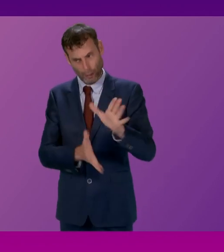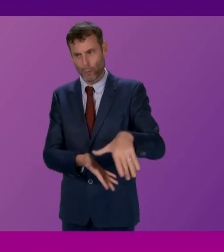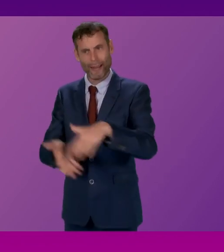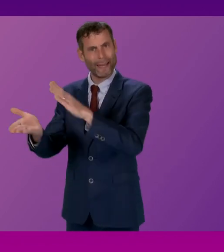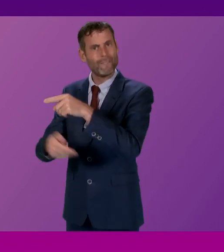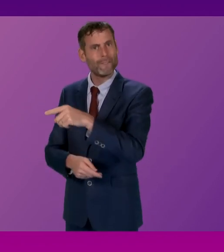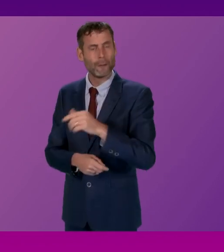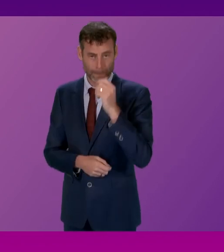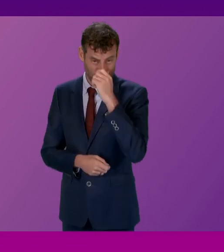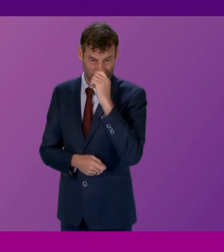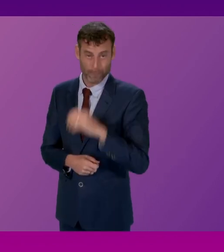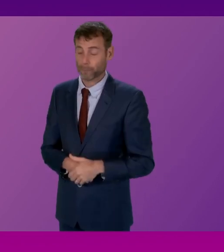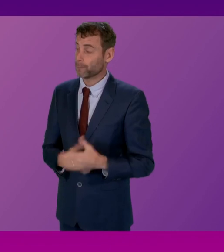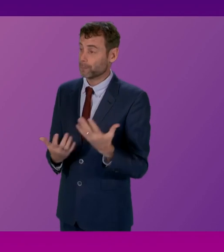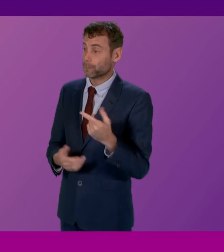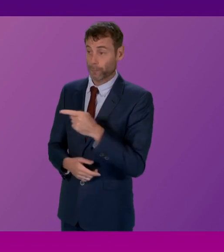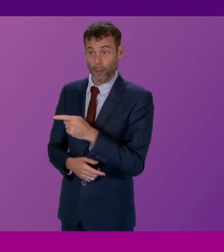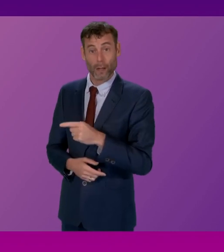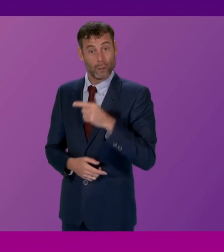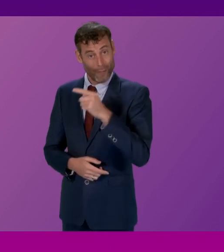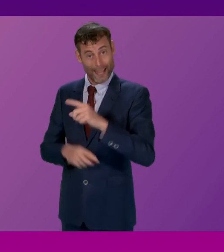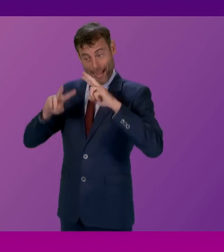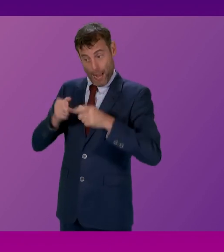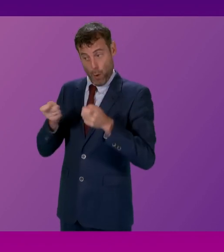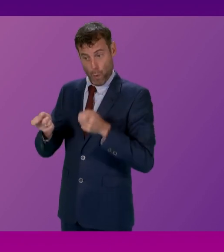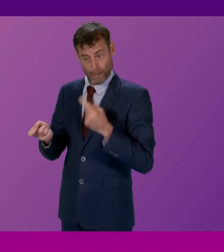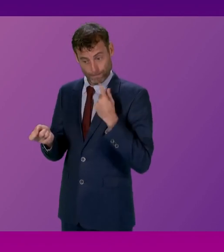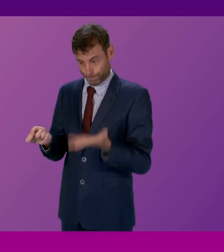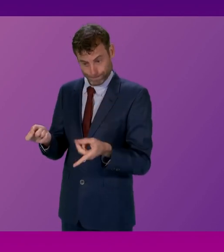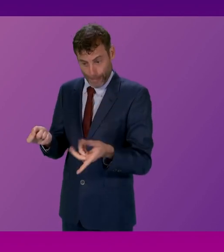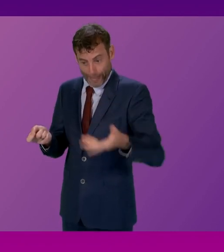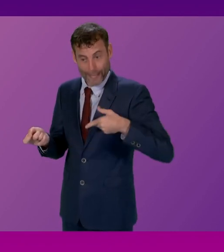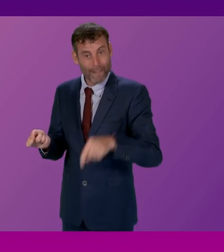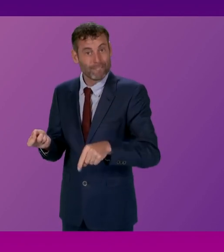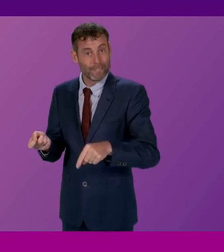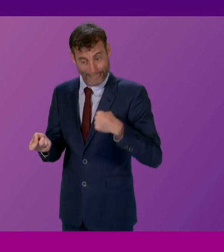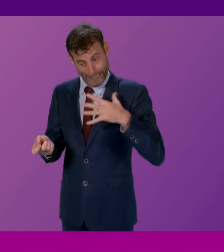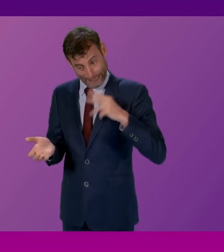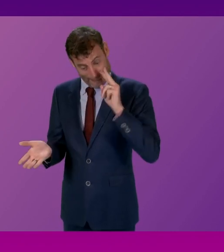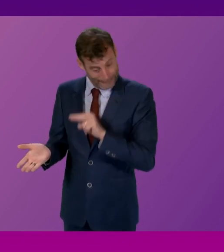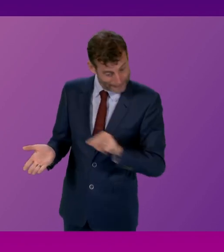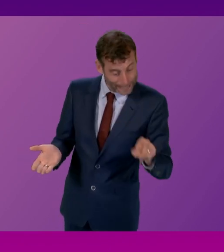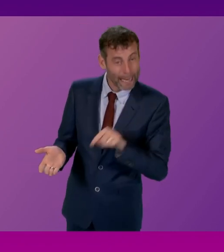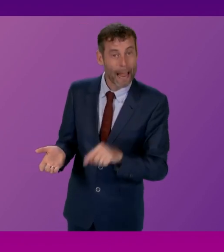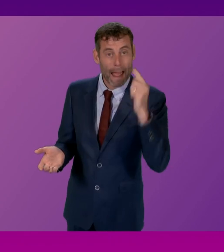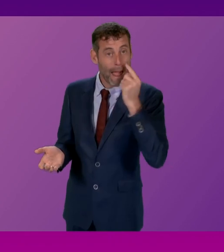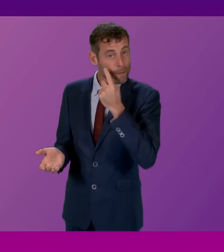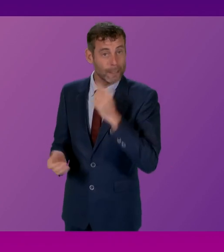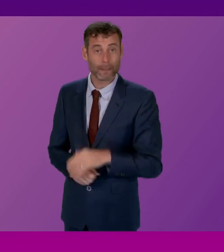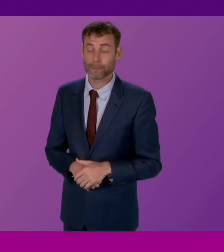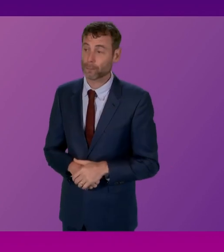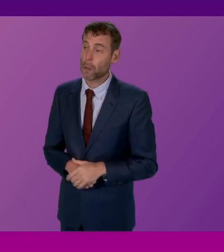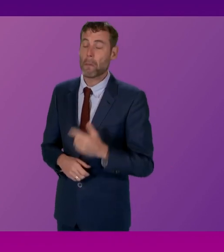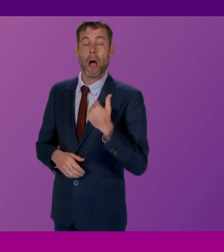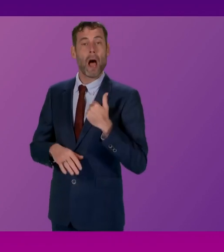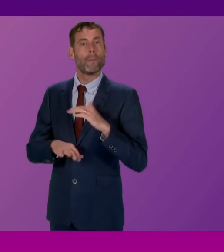the Council for the inquiry, has said. And despite, and I'm not going to say deliberately, maybe inadvertently, that the